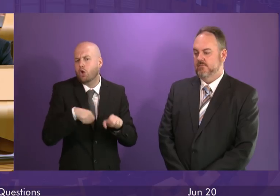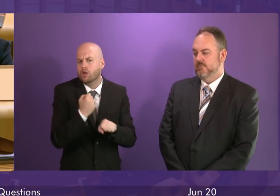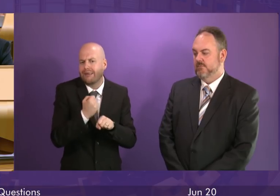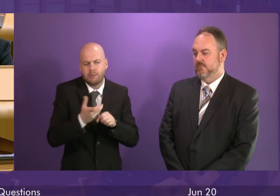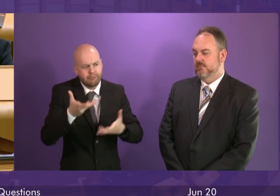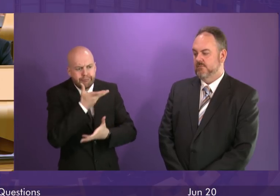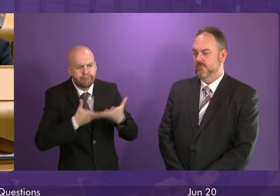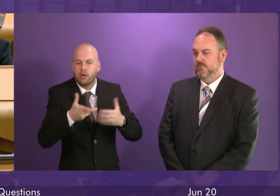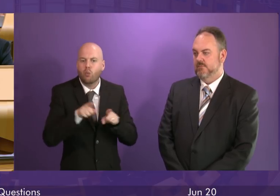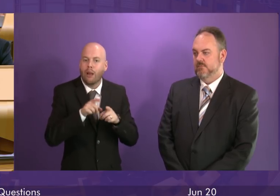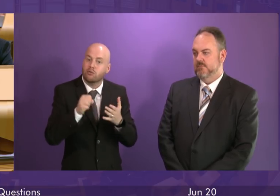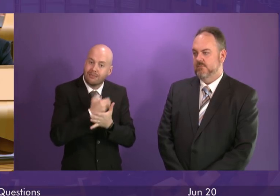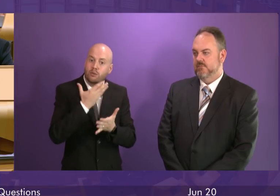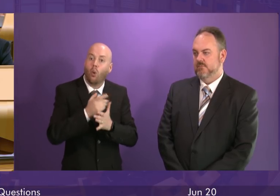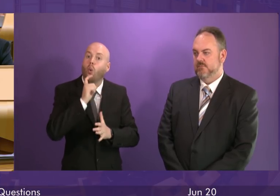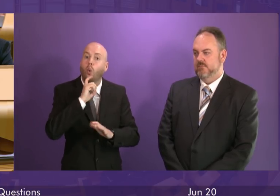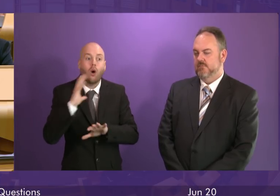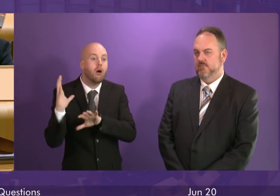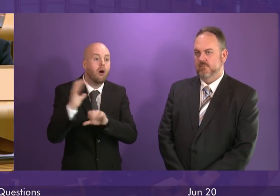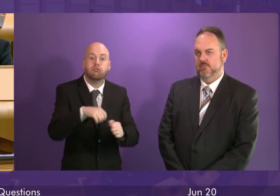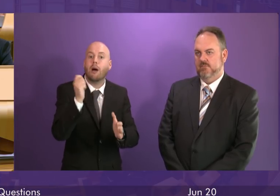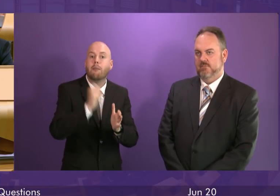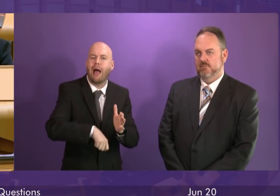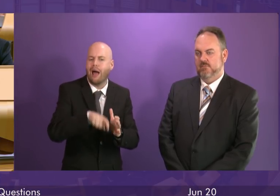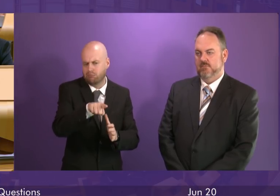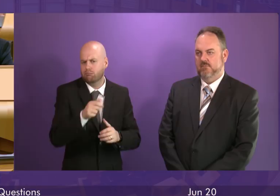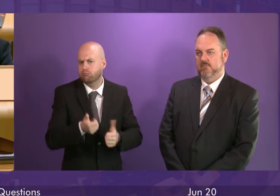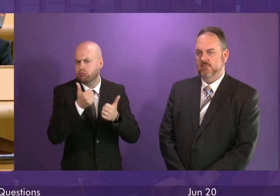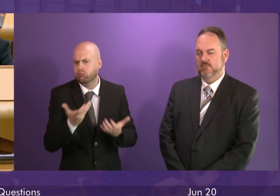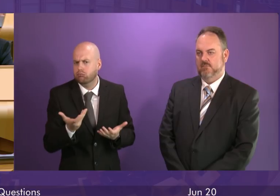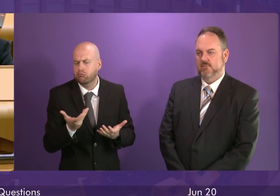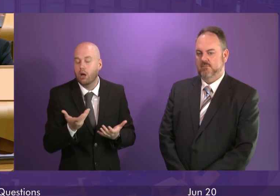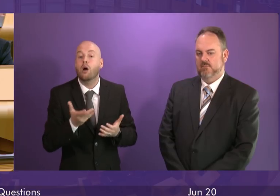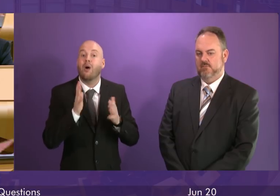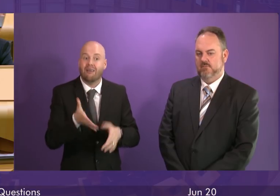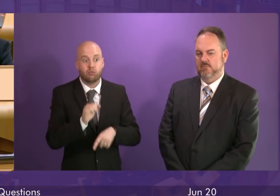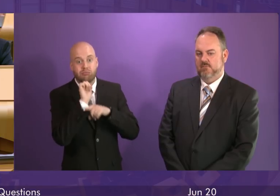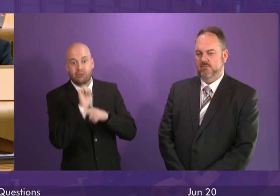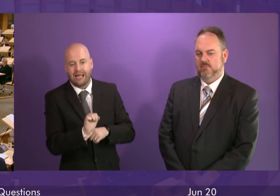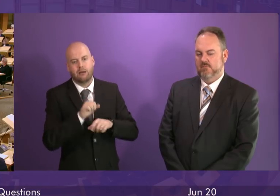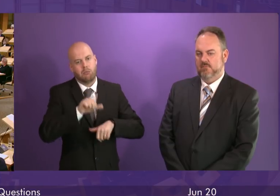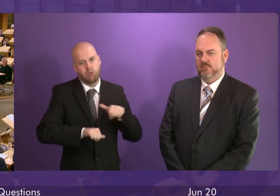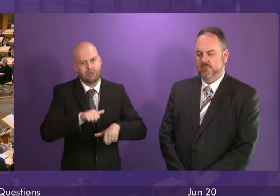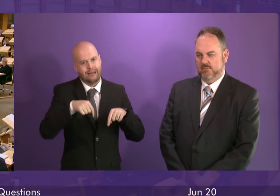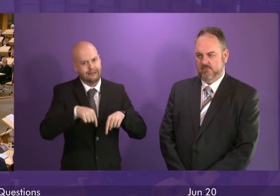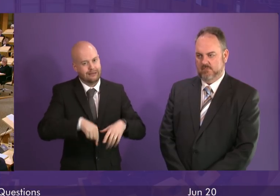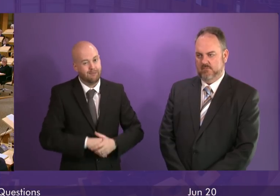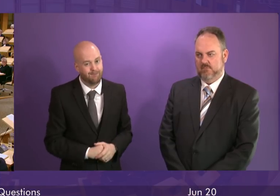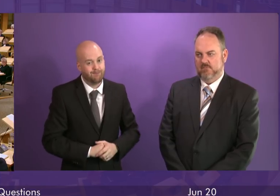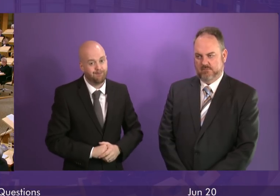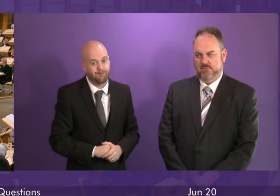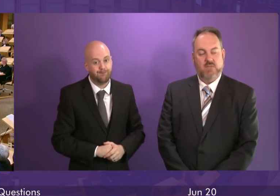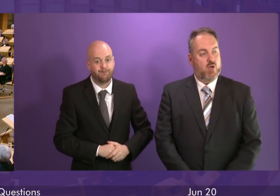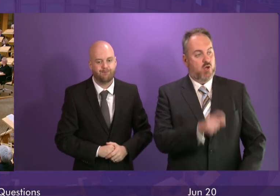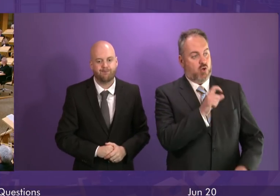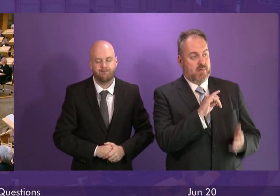shareholding or any part of it and in the weeks ahead it is very important that we protect the integrity of that process. Colin Smith. I